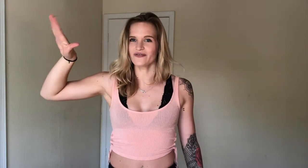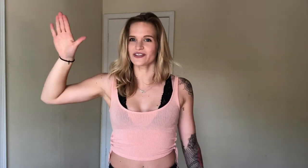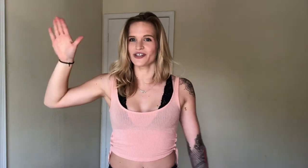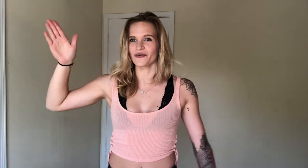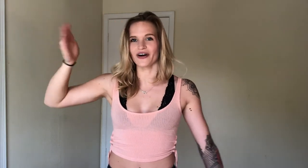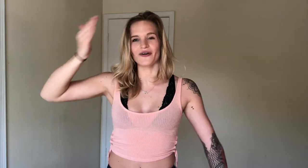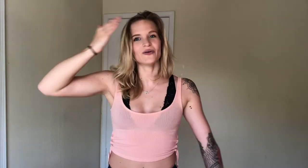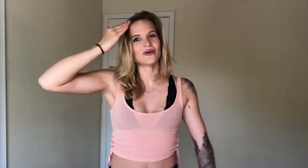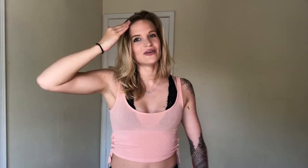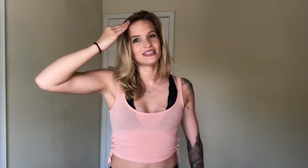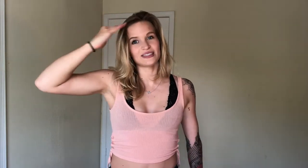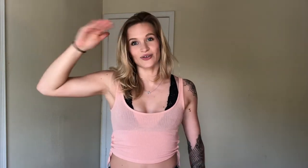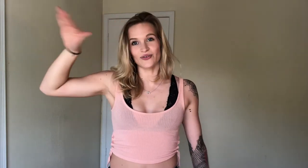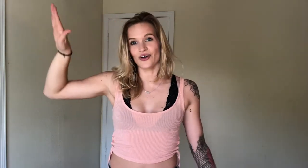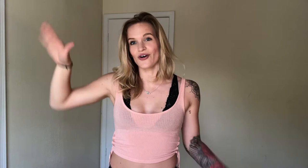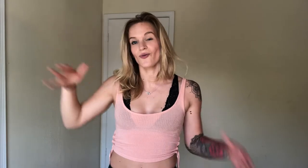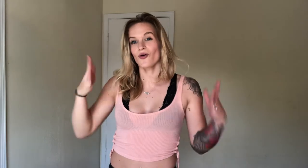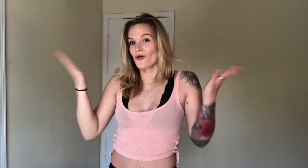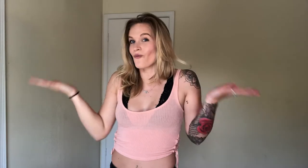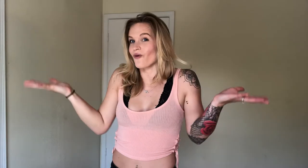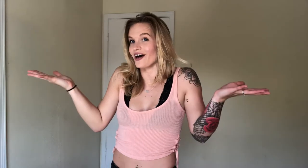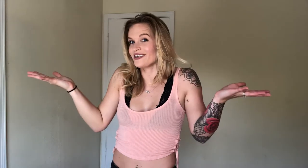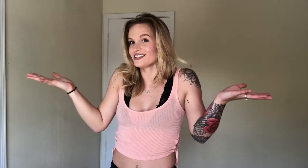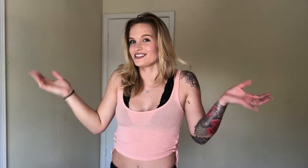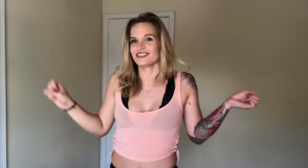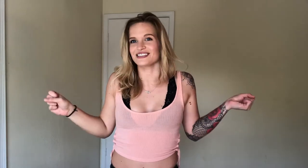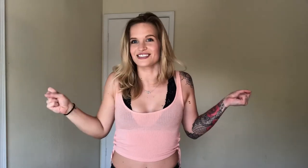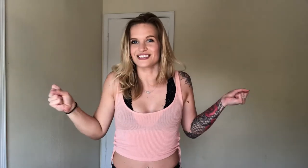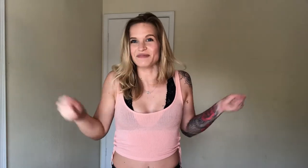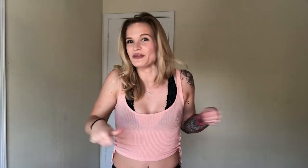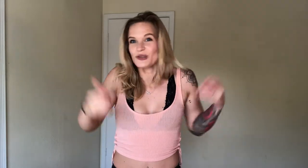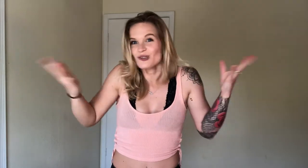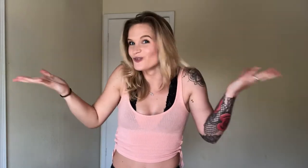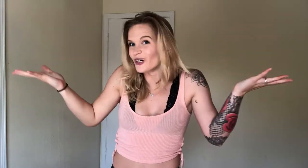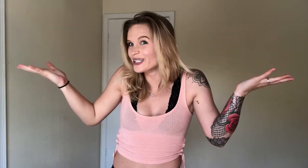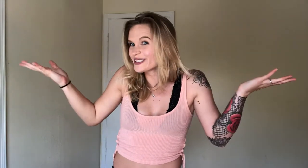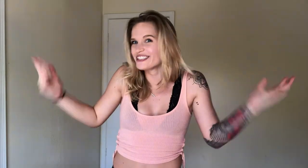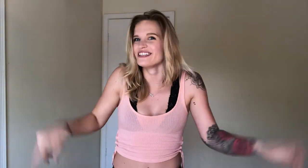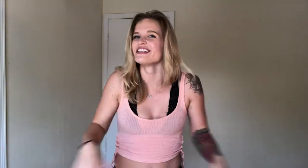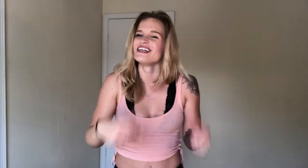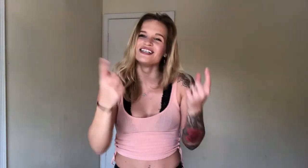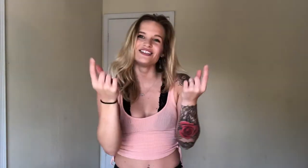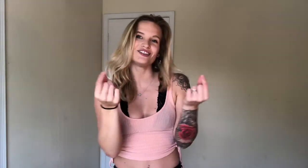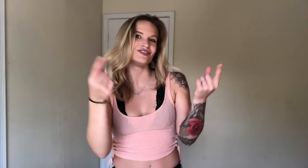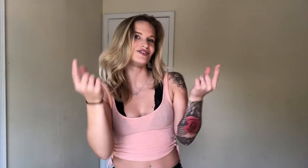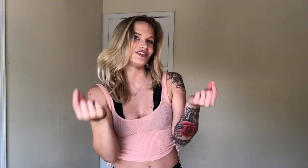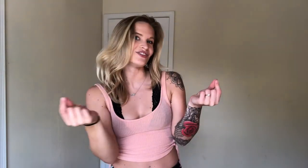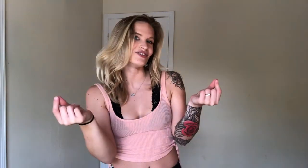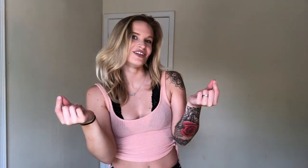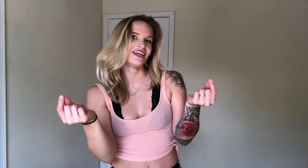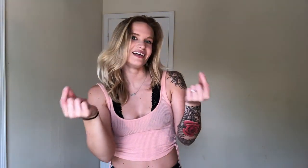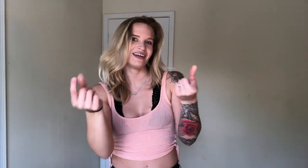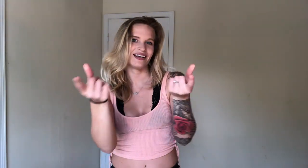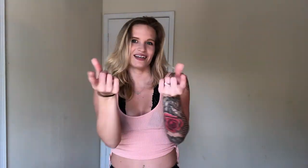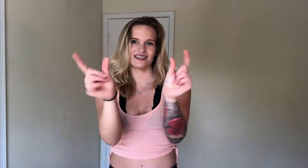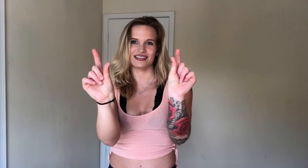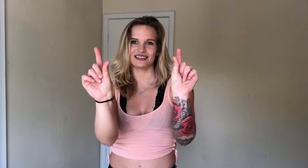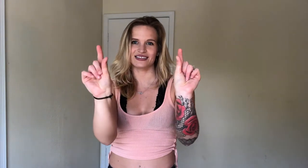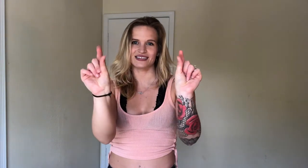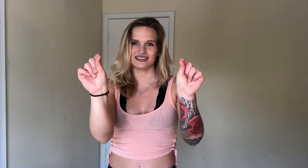for don't know. Don't know. What. Just your simple. What. To do. This just.